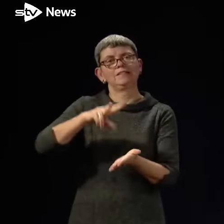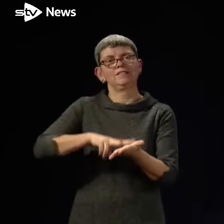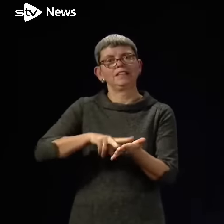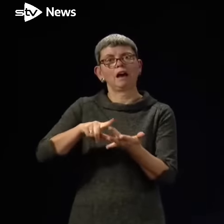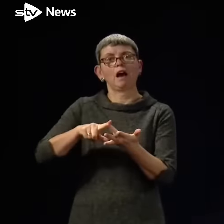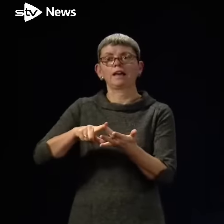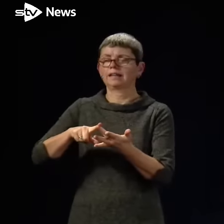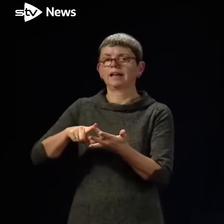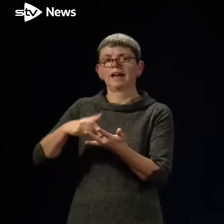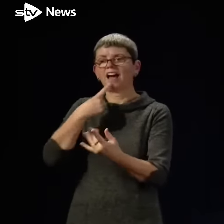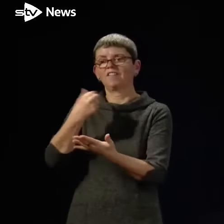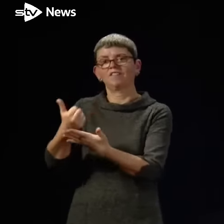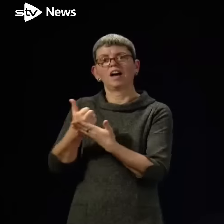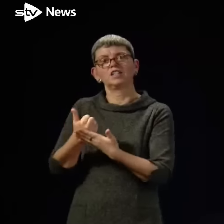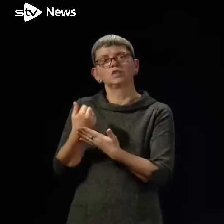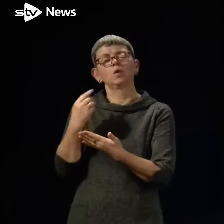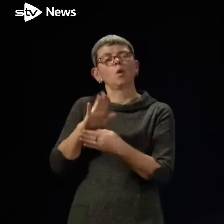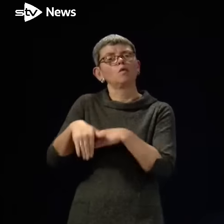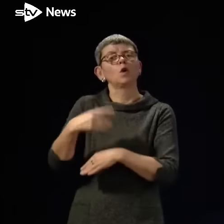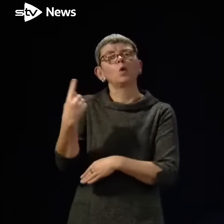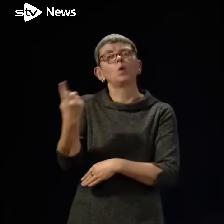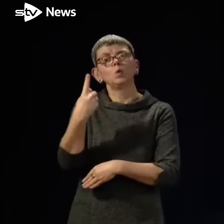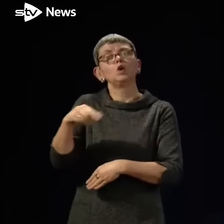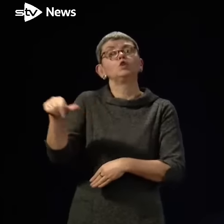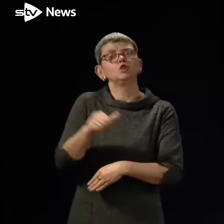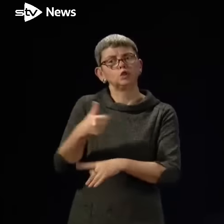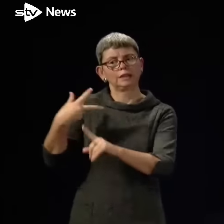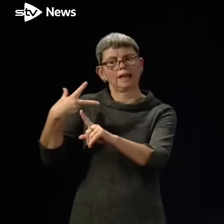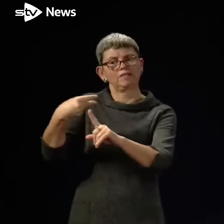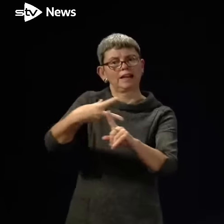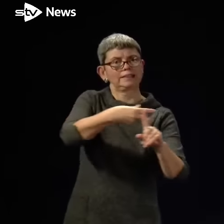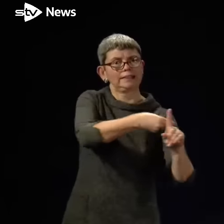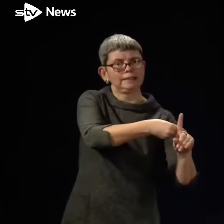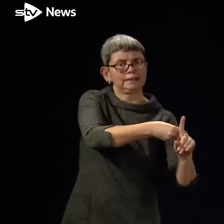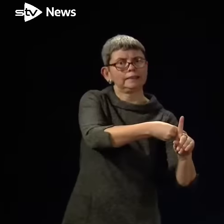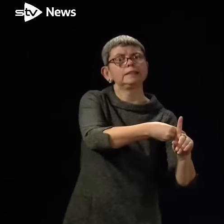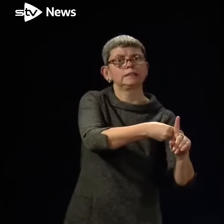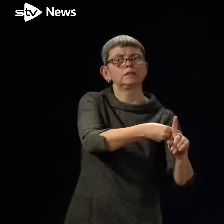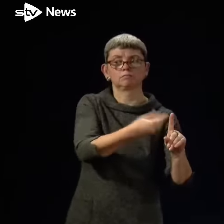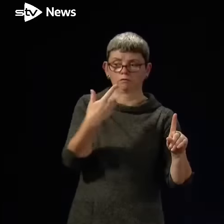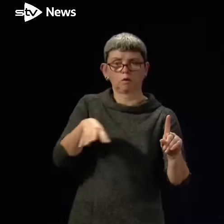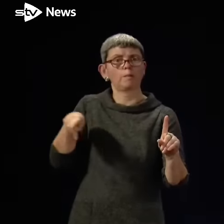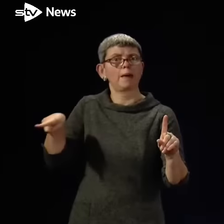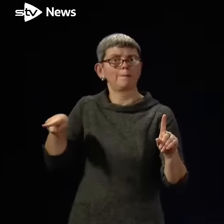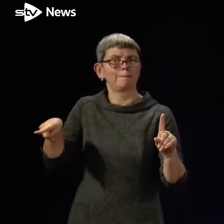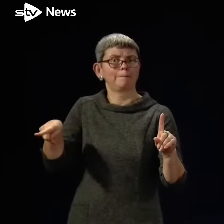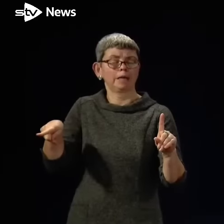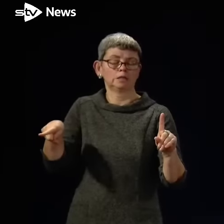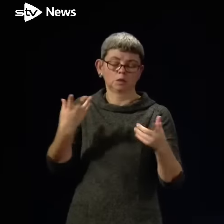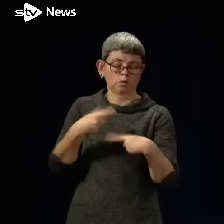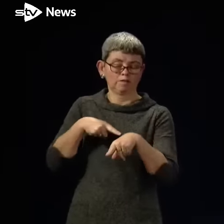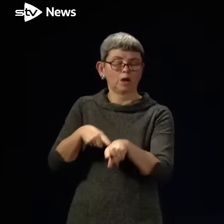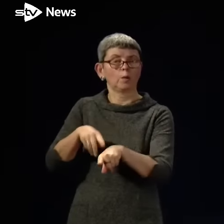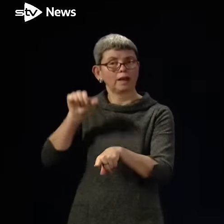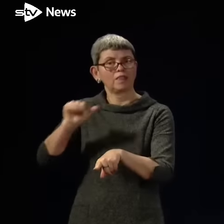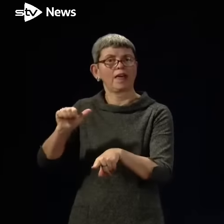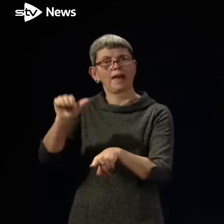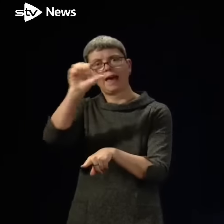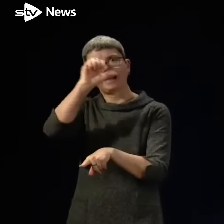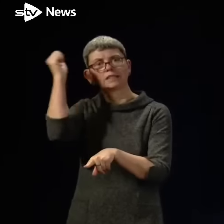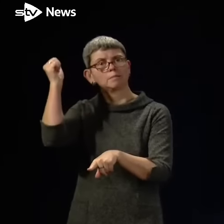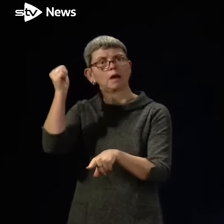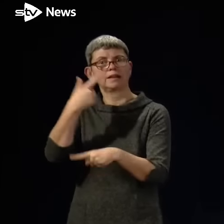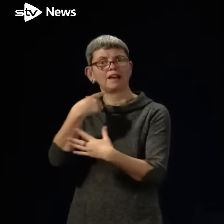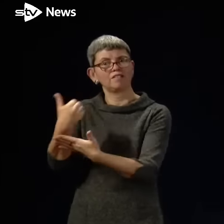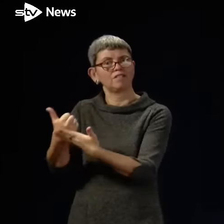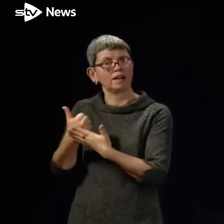and that will continue to be the case. So the eligibility at the moment is as advised and recommended by the experts who